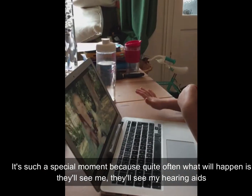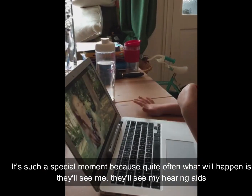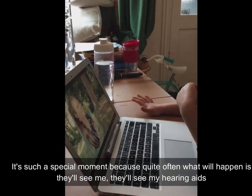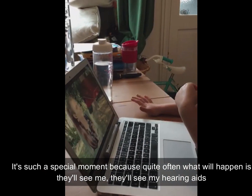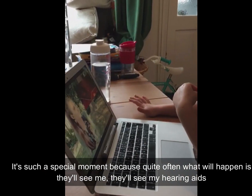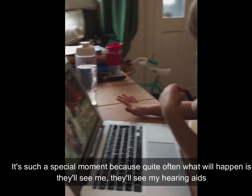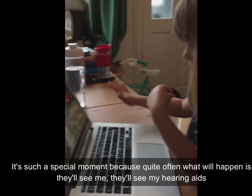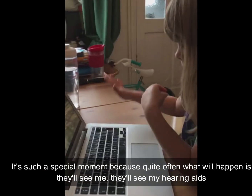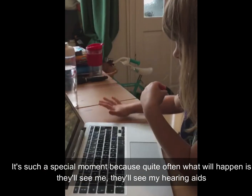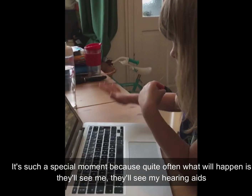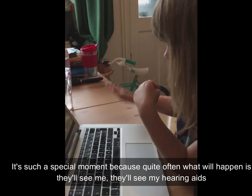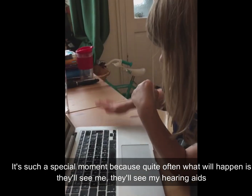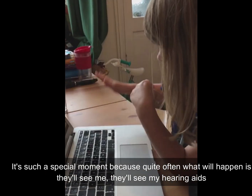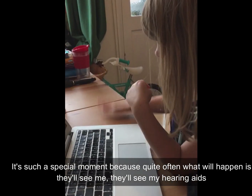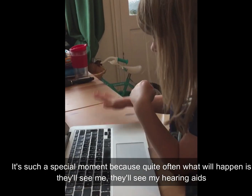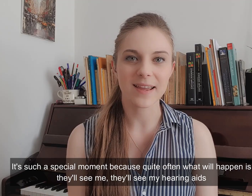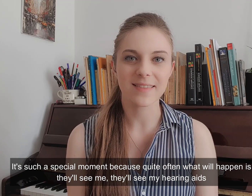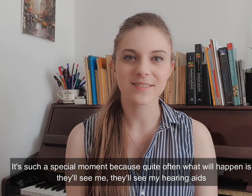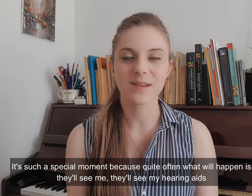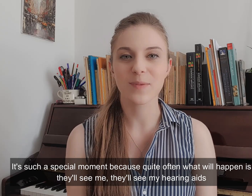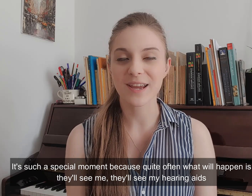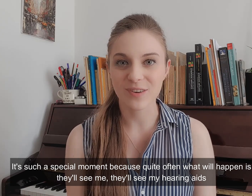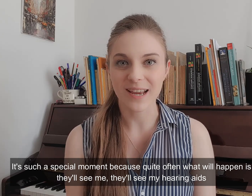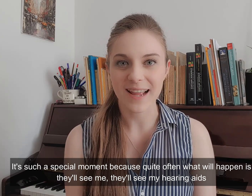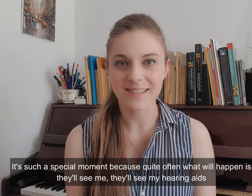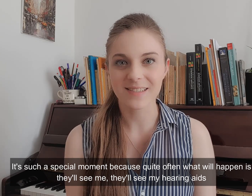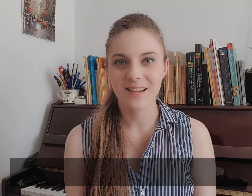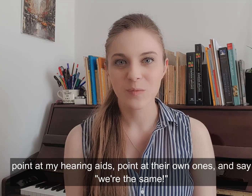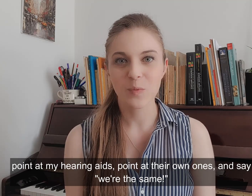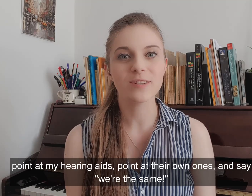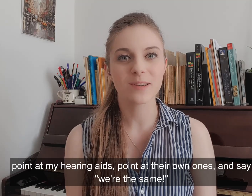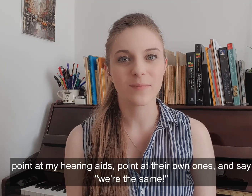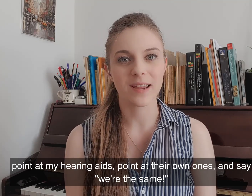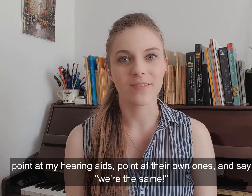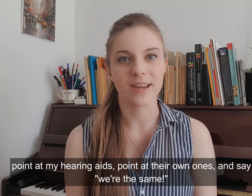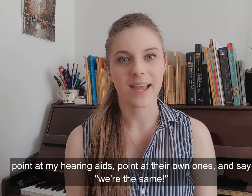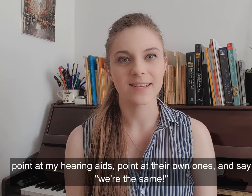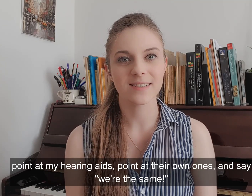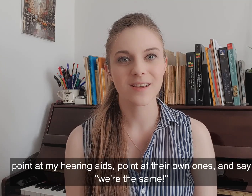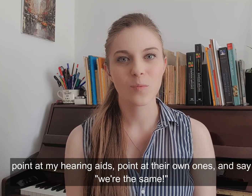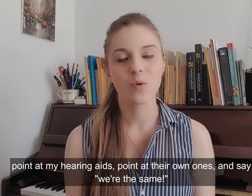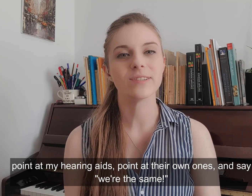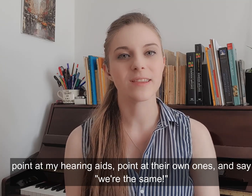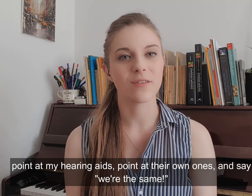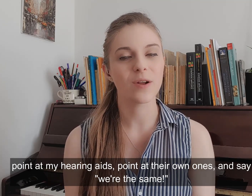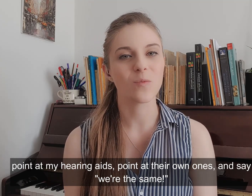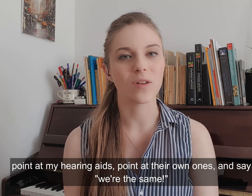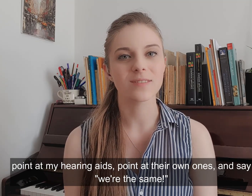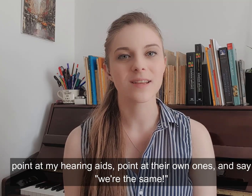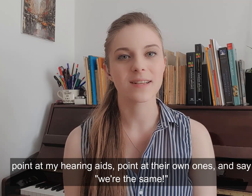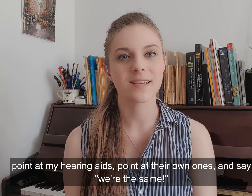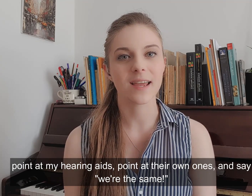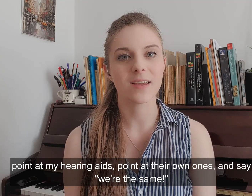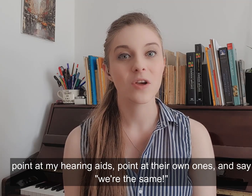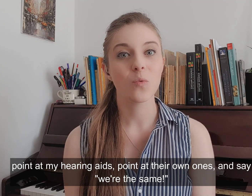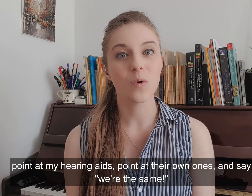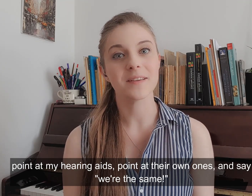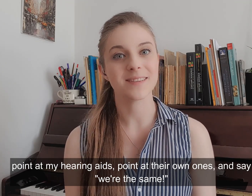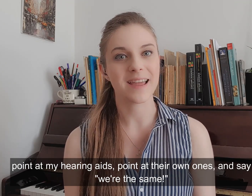what will happen is they'll see me, they'll see my hearing aids, point at my hearing aids, point at their own ones and say, we're the same.